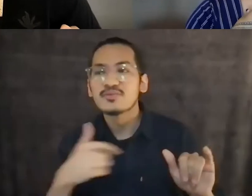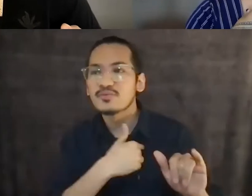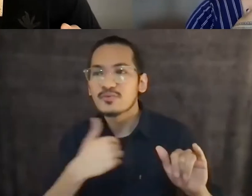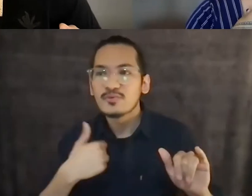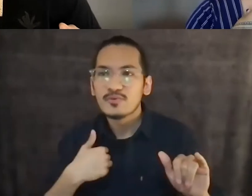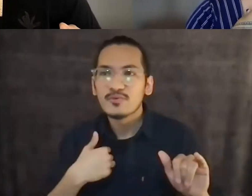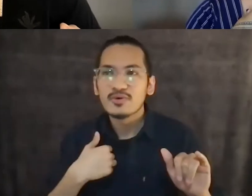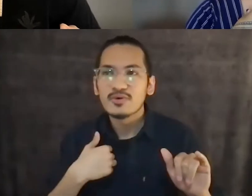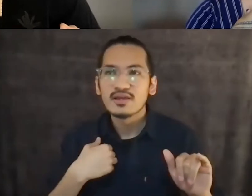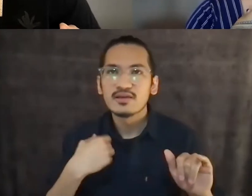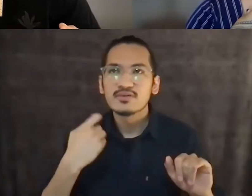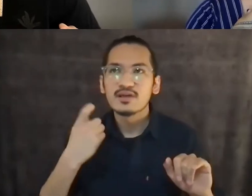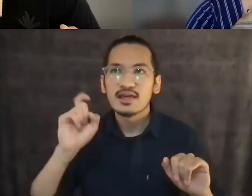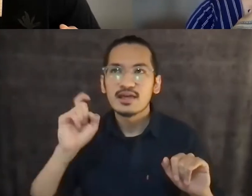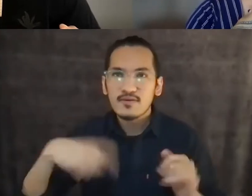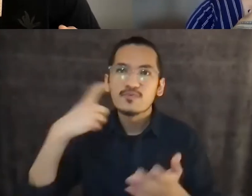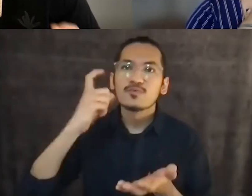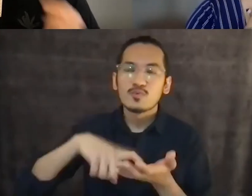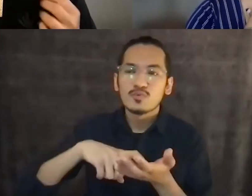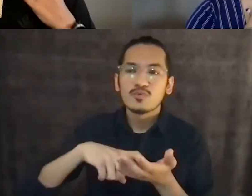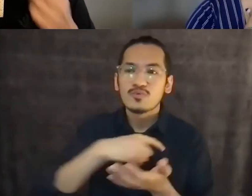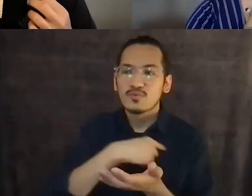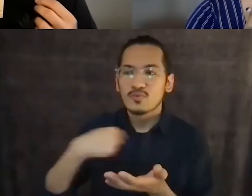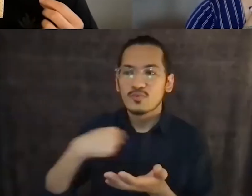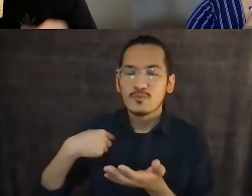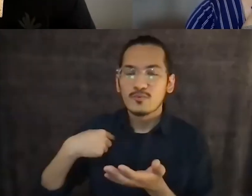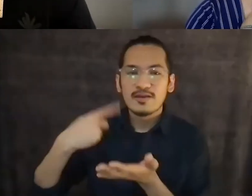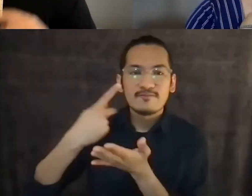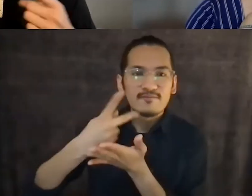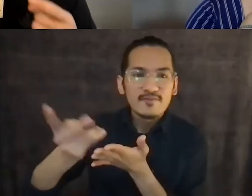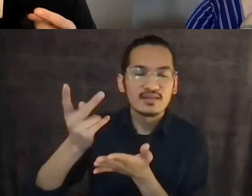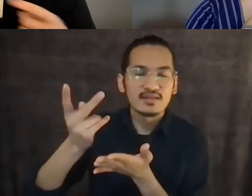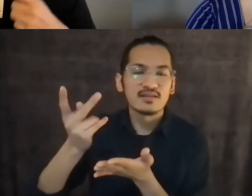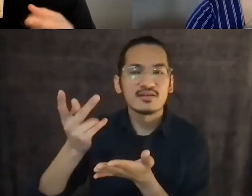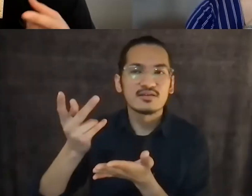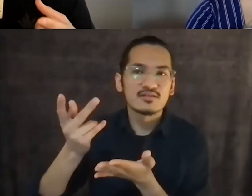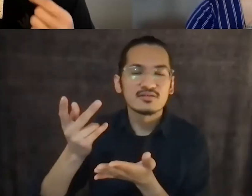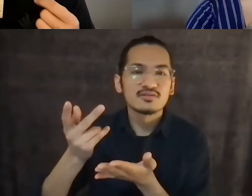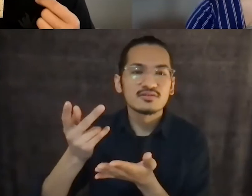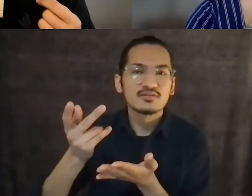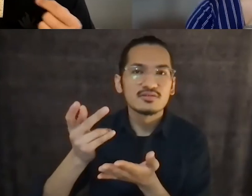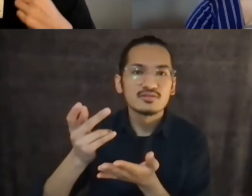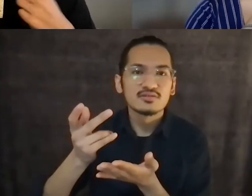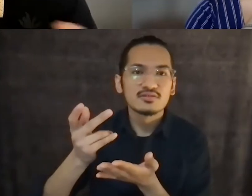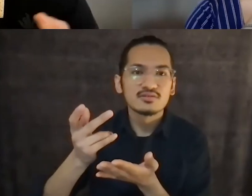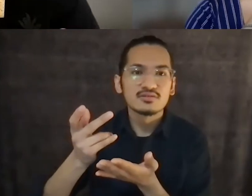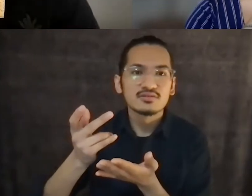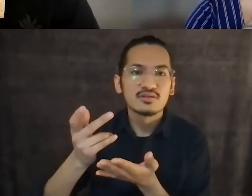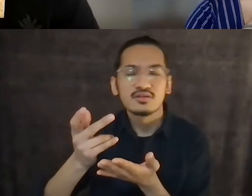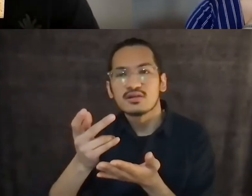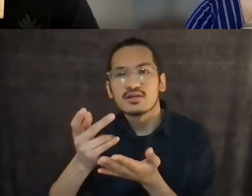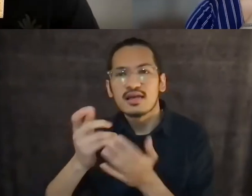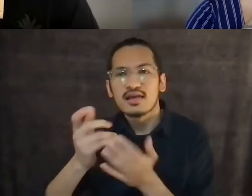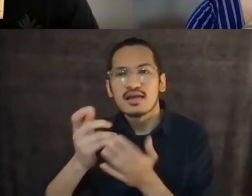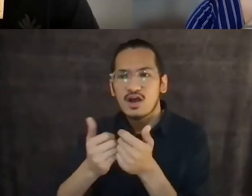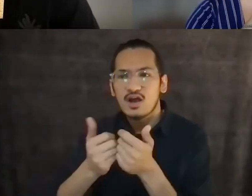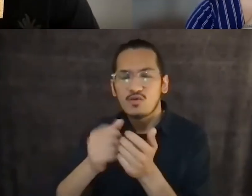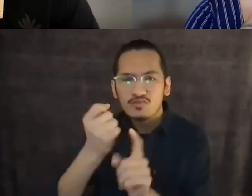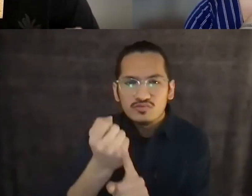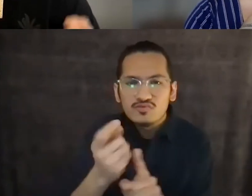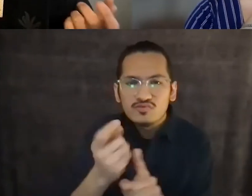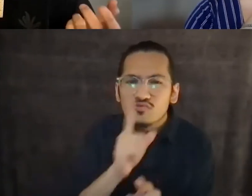to, to take seriously what loving Aina teaches us about how we're supposed to love each other.